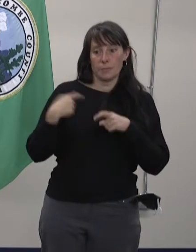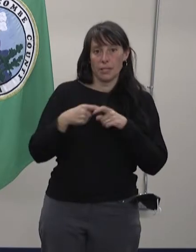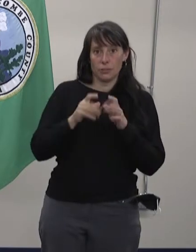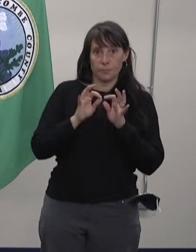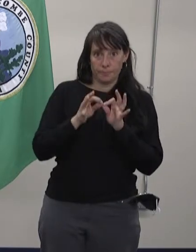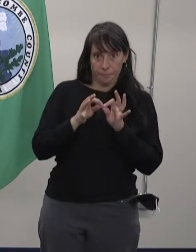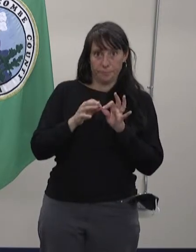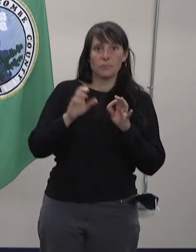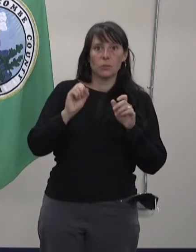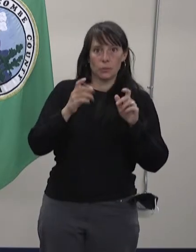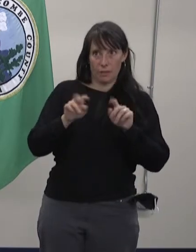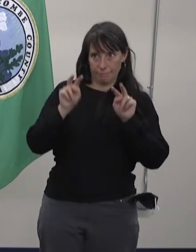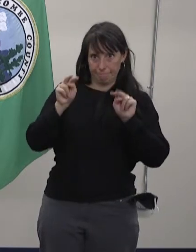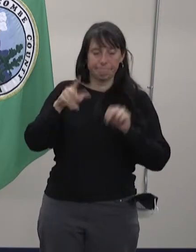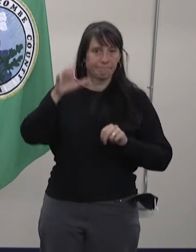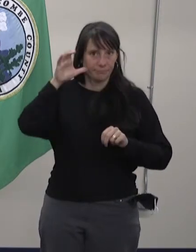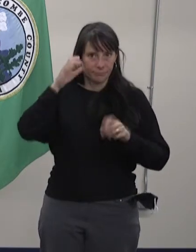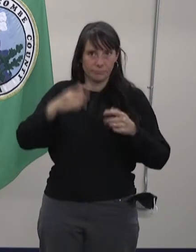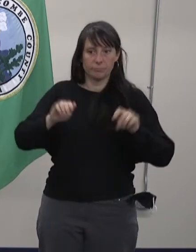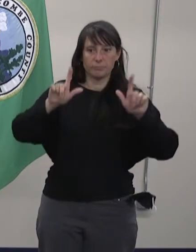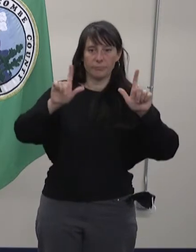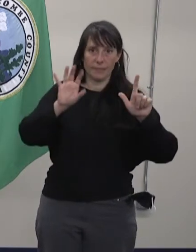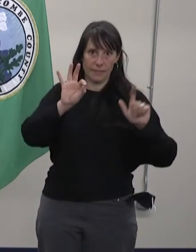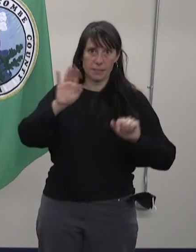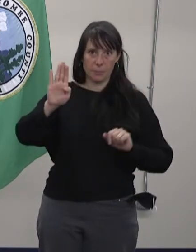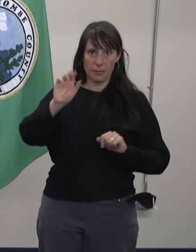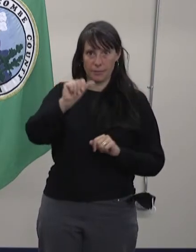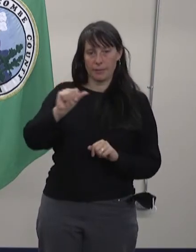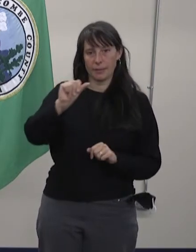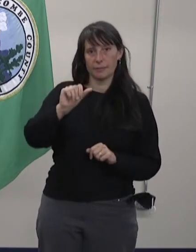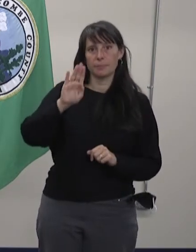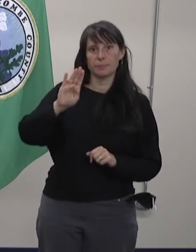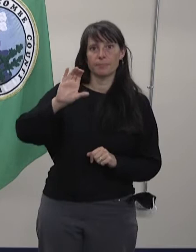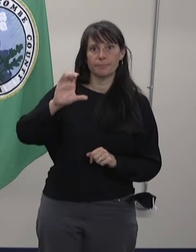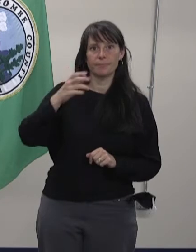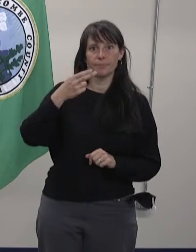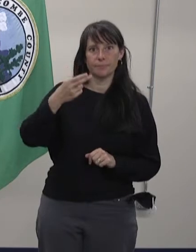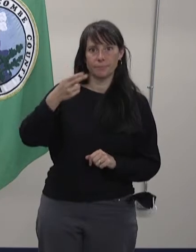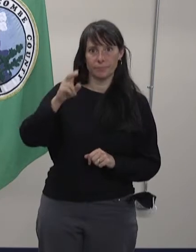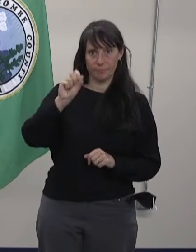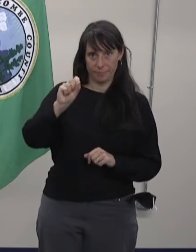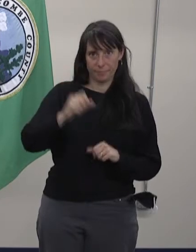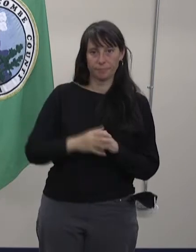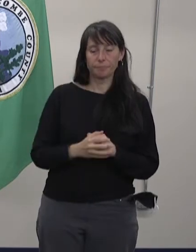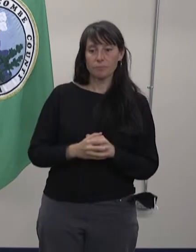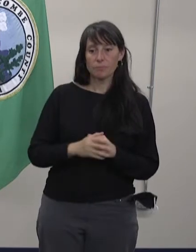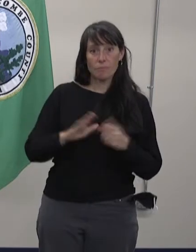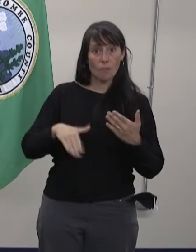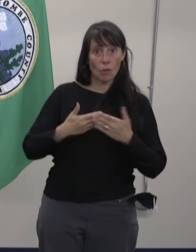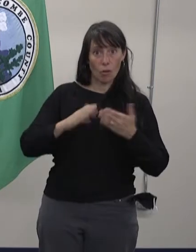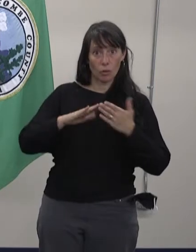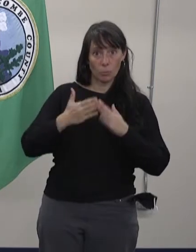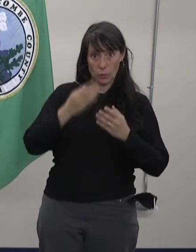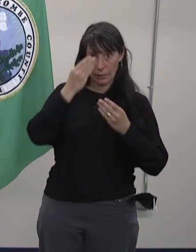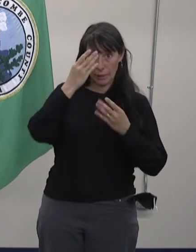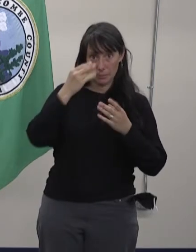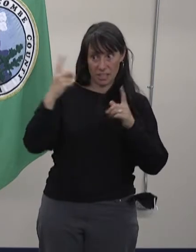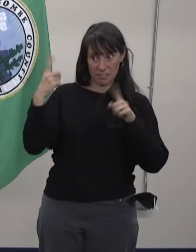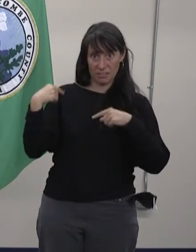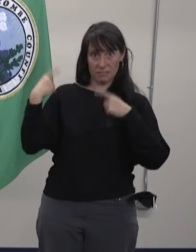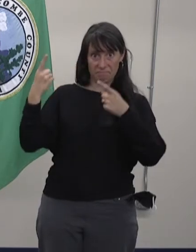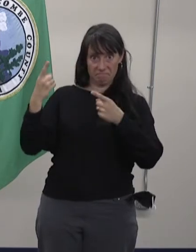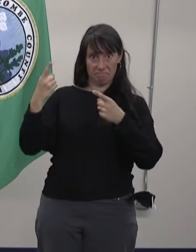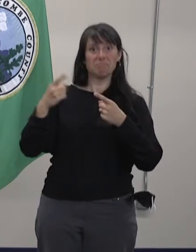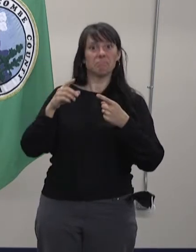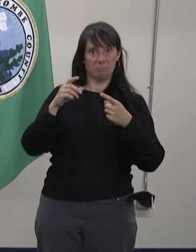Health and Human Services page at BCHHS. All of our Community Updates can be found in the Buncombe